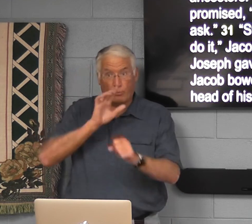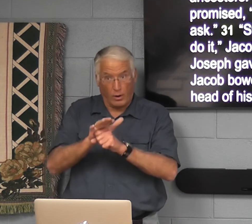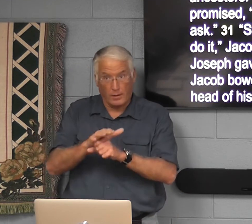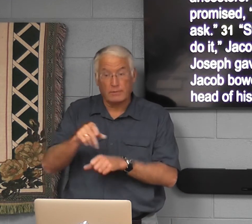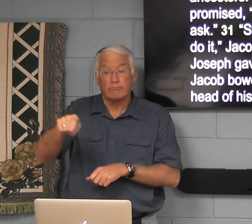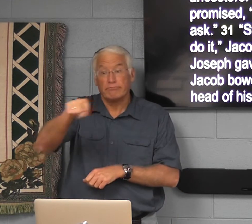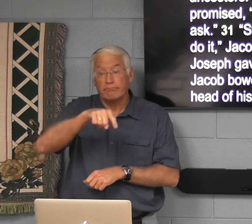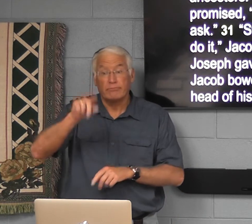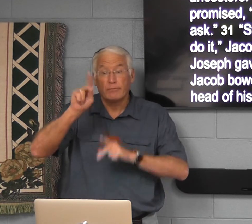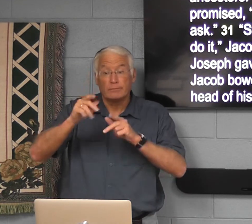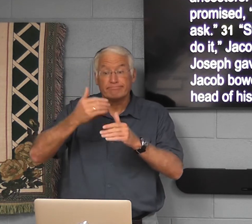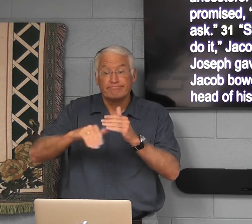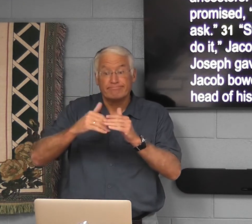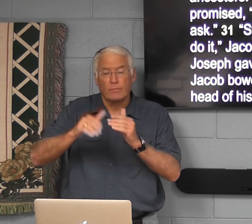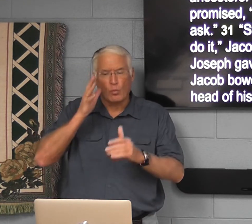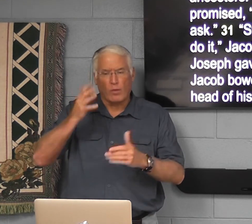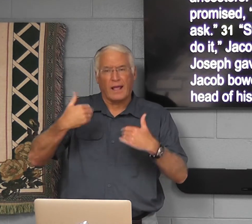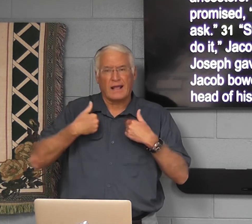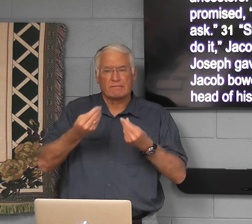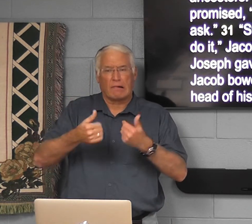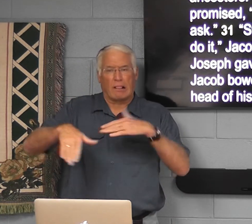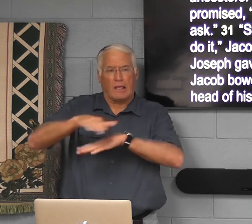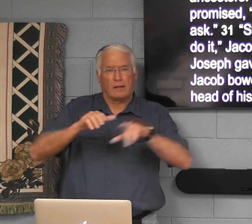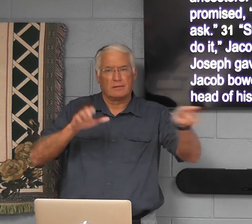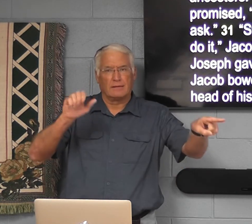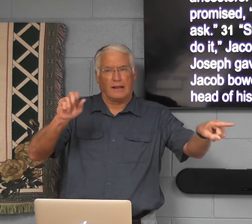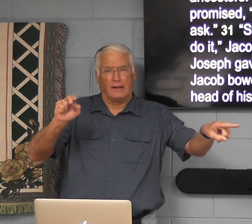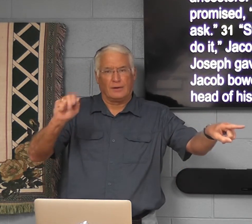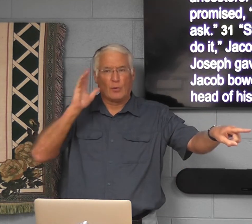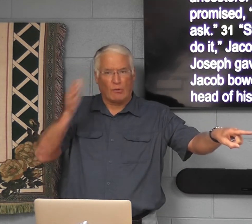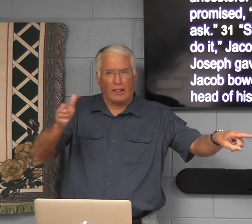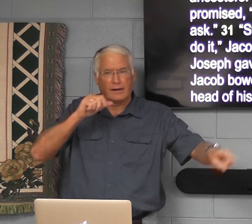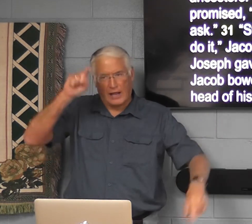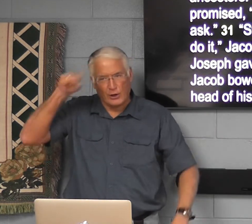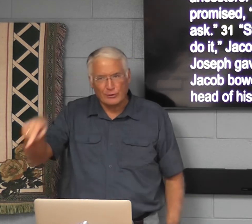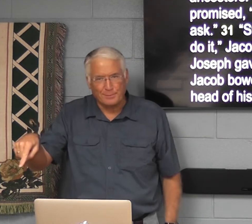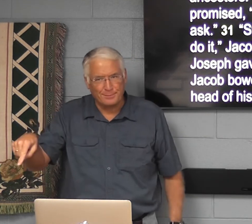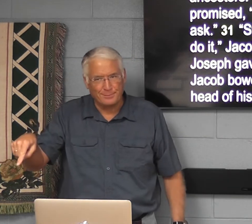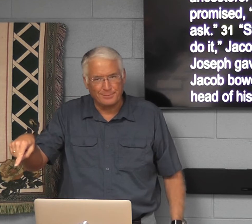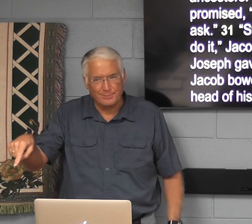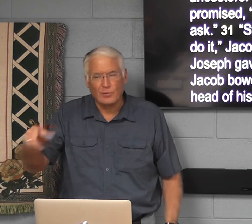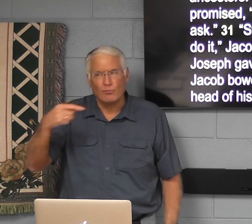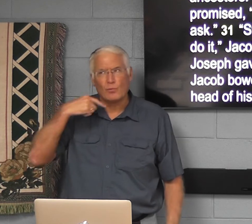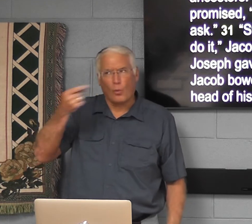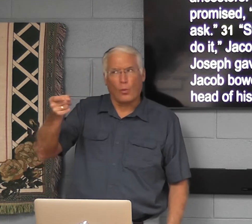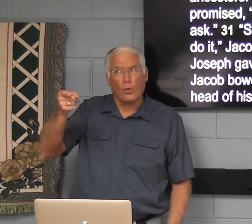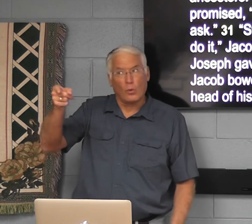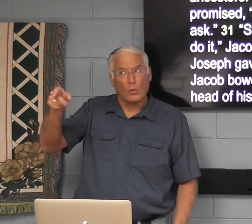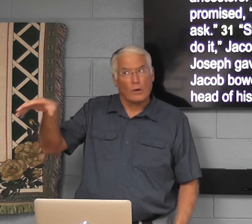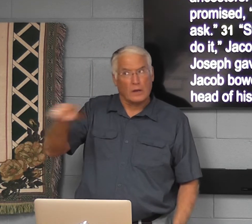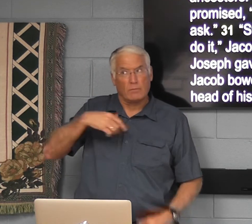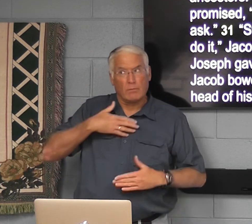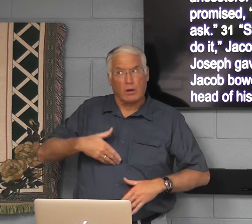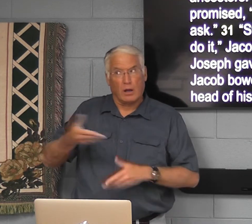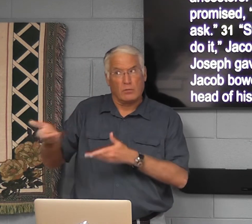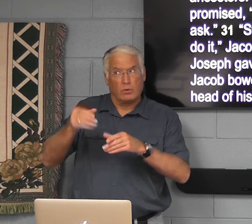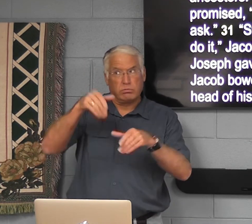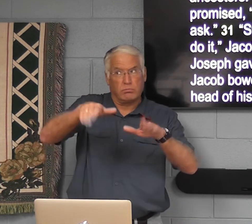Because God had promised that he would have land, that the descendants would have